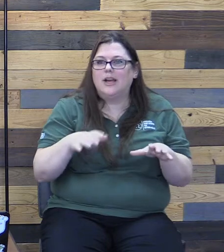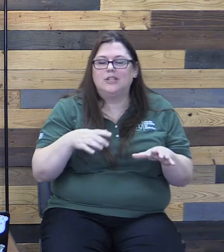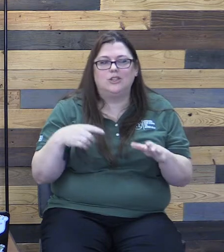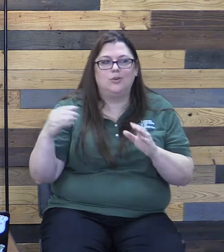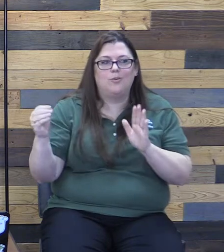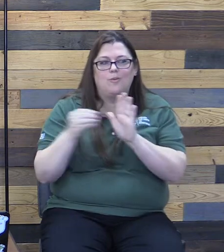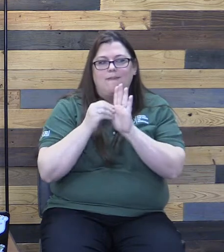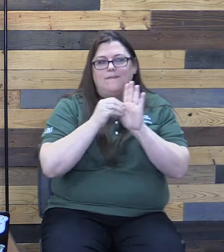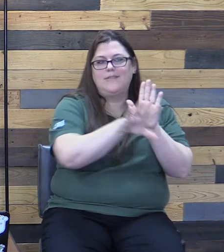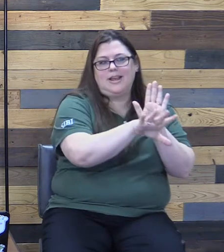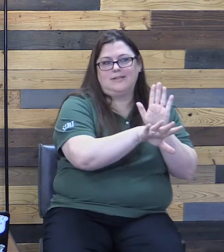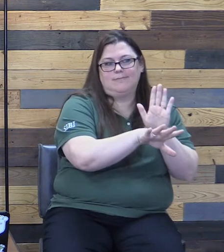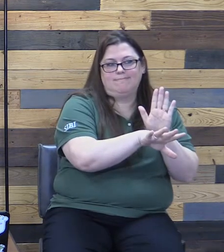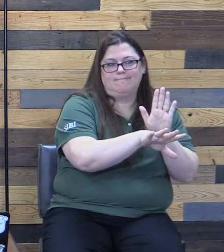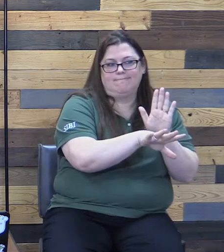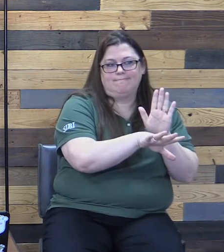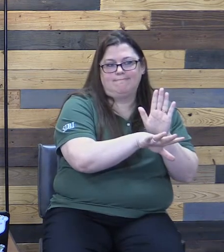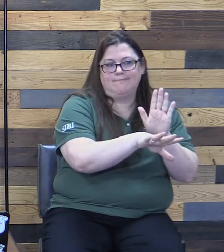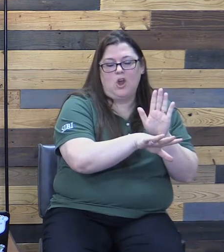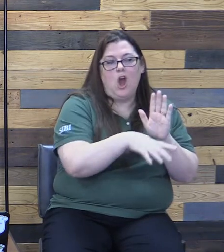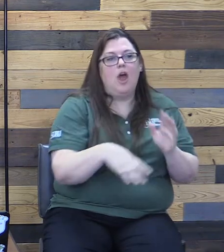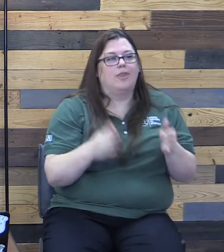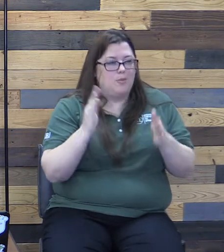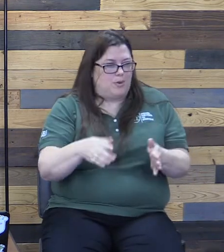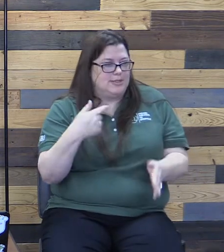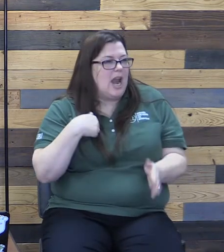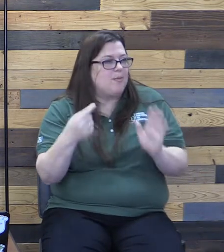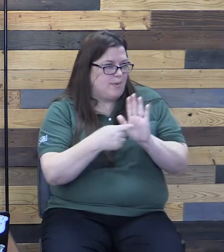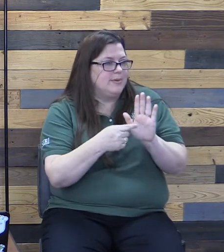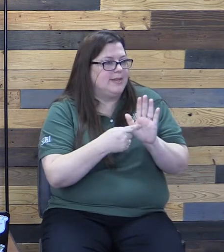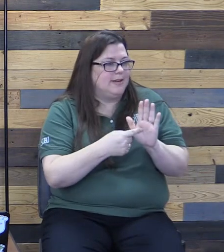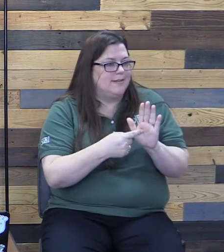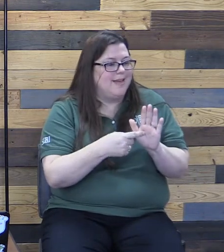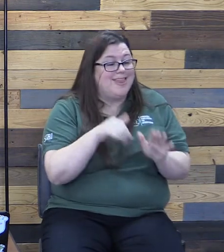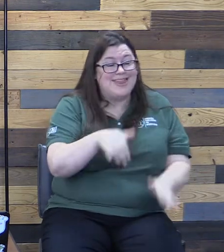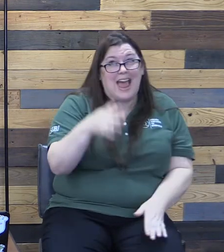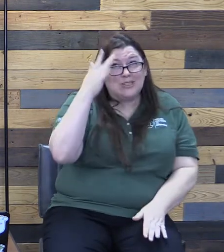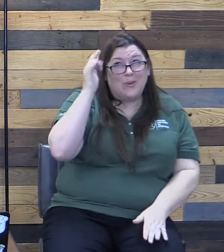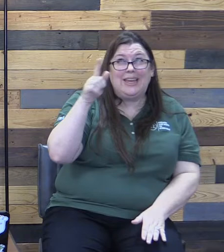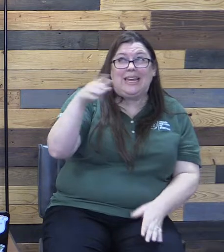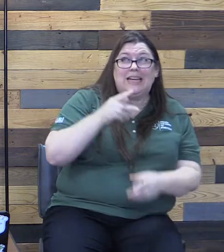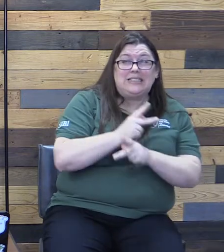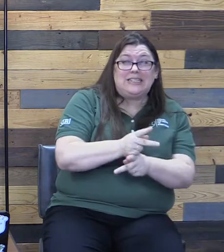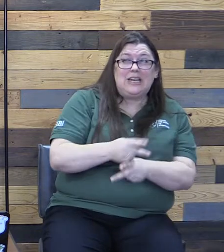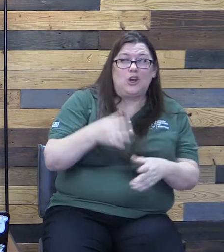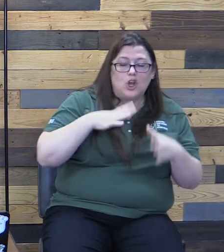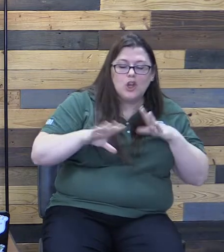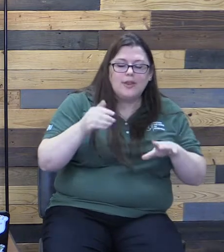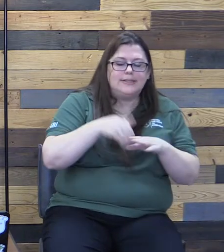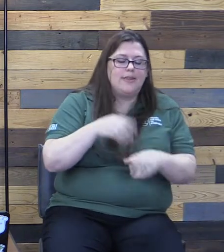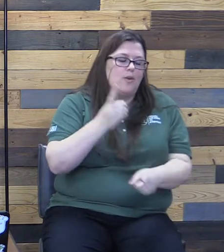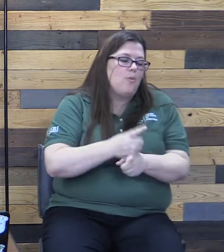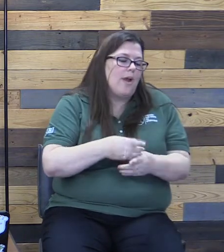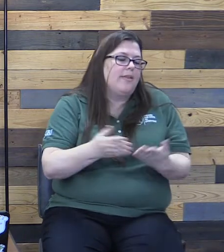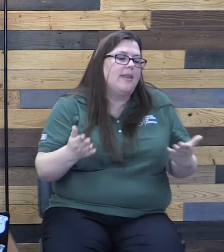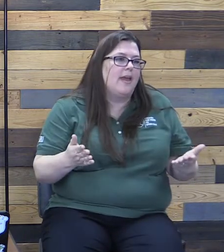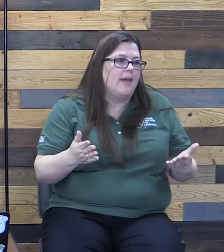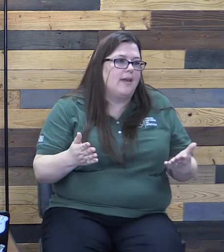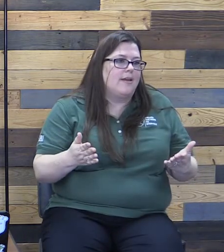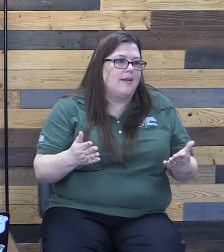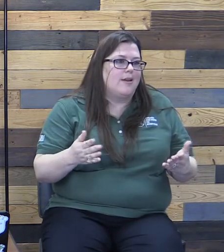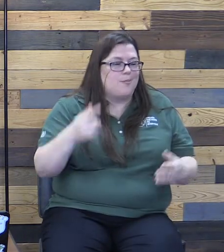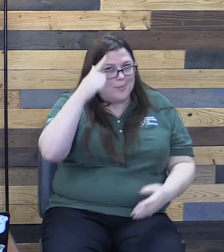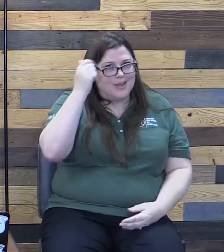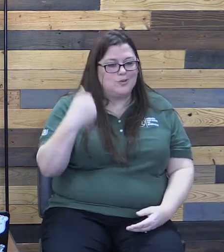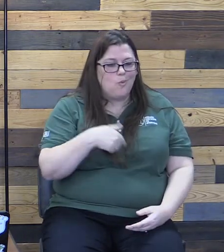that's why God takes care to clothe us in the right thing. Because what we do reflects on